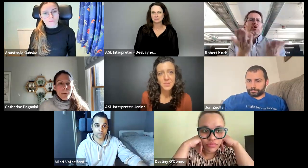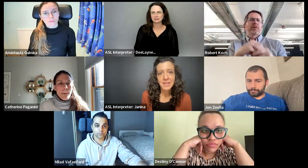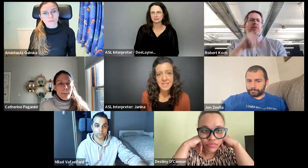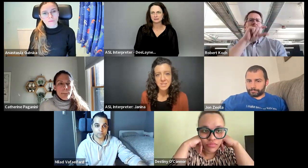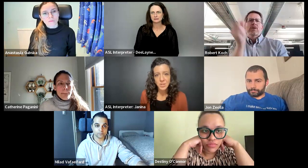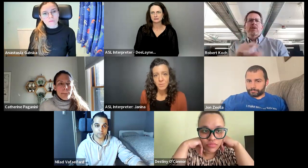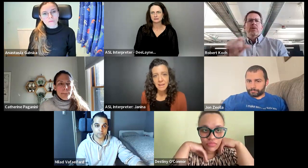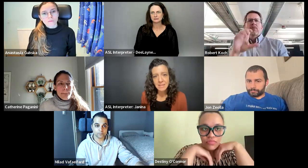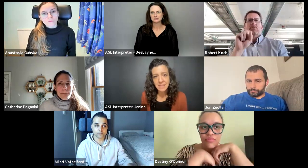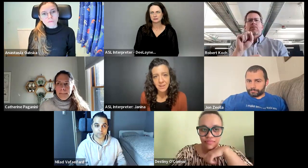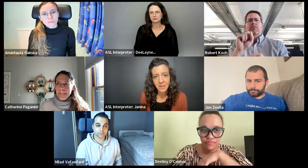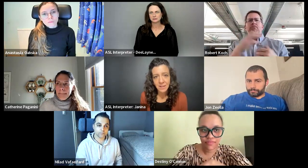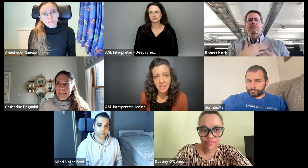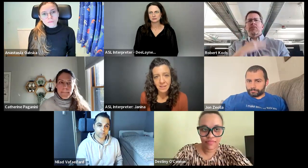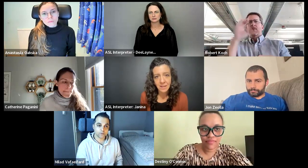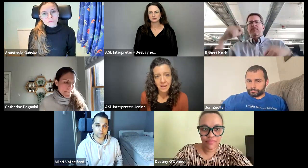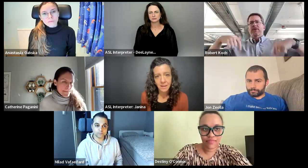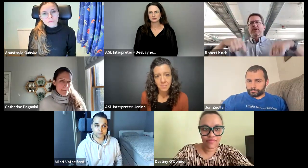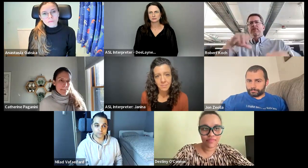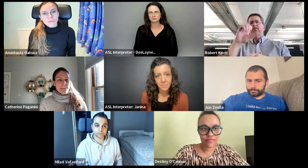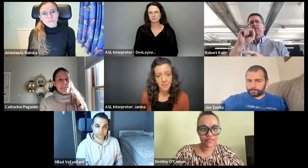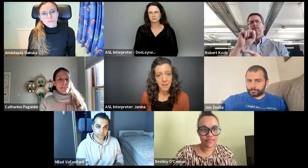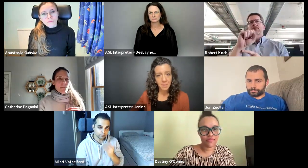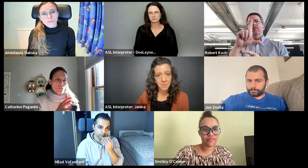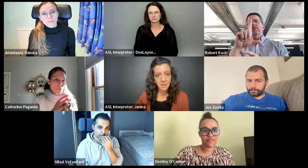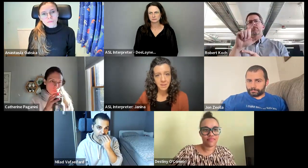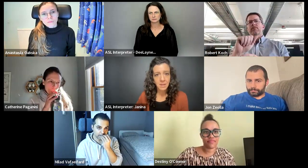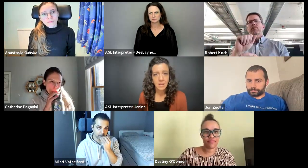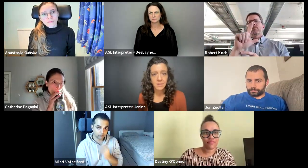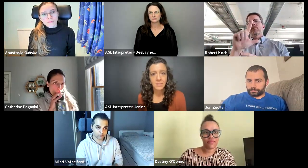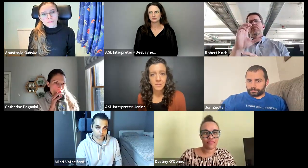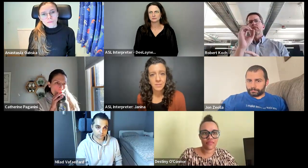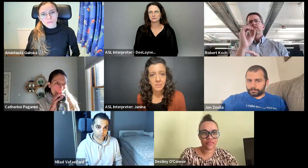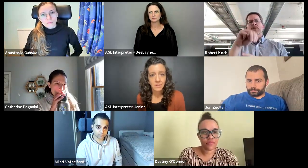So I teach the Kubernetes here in, um, at my company.